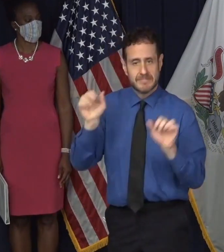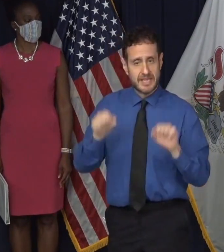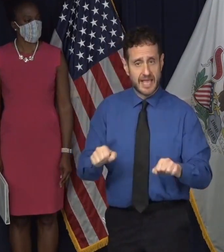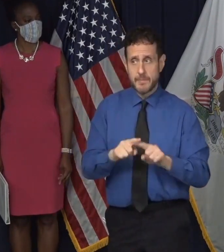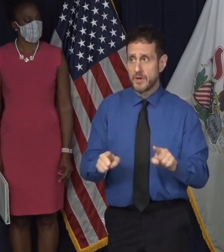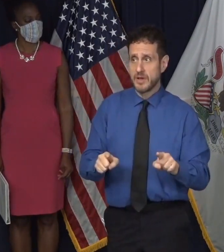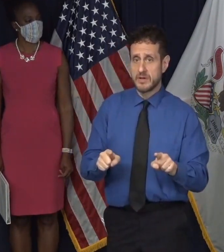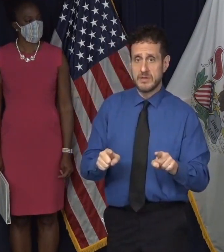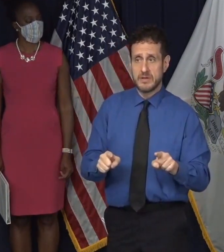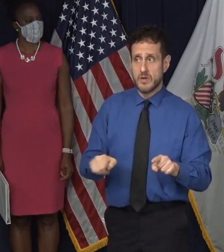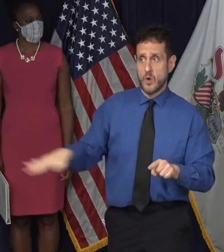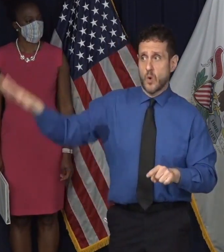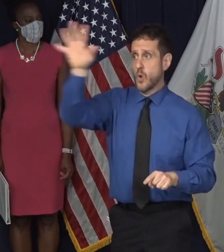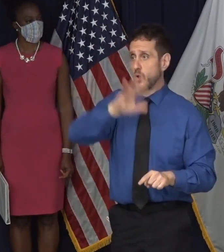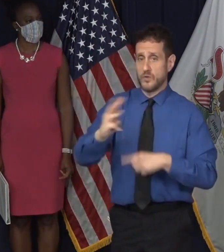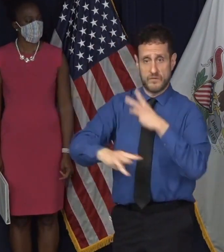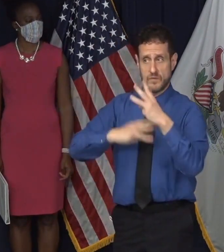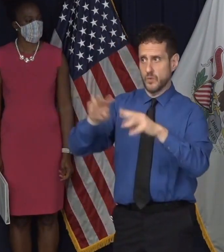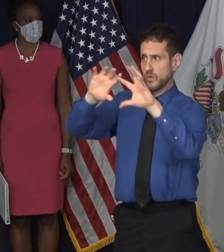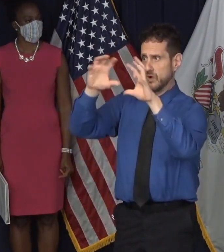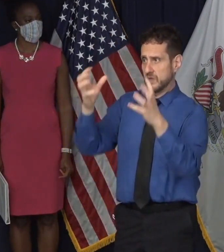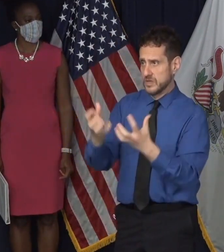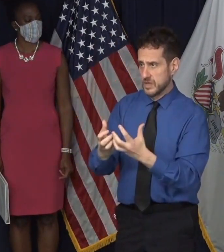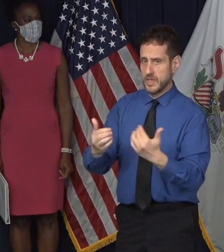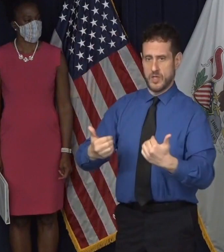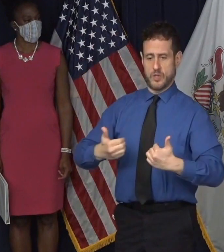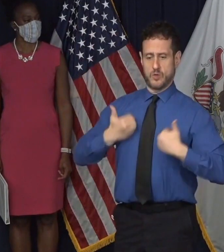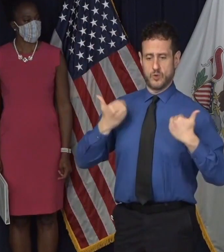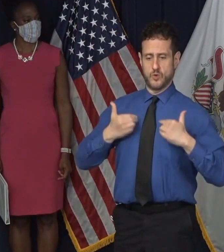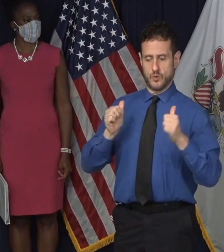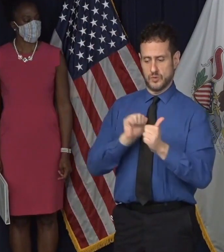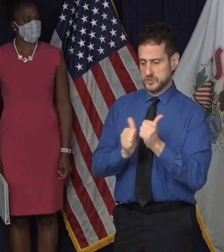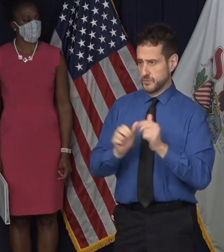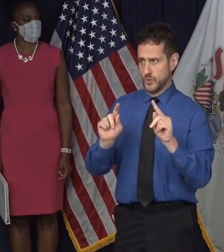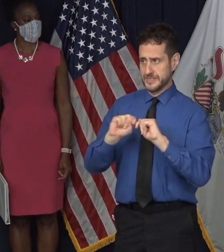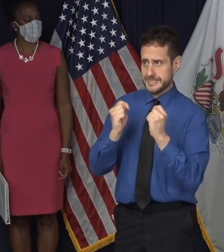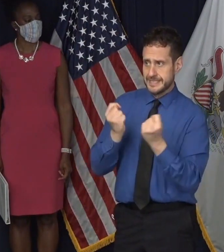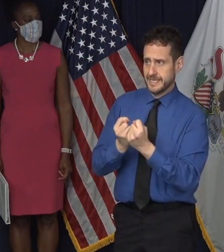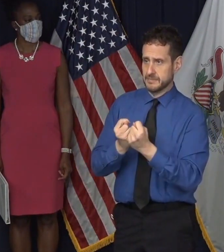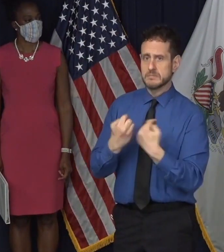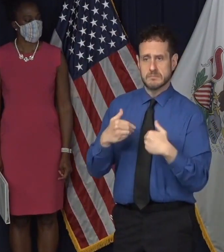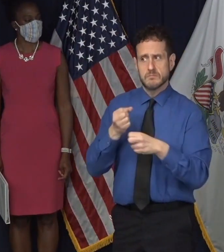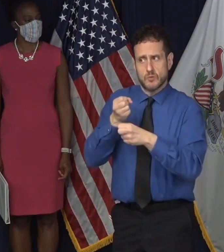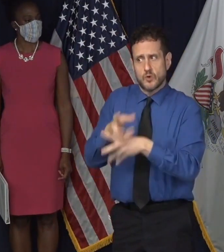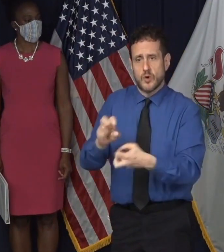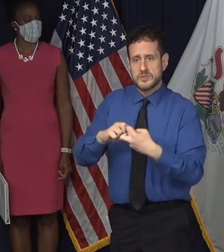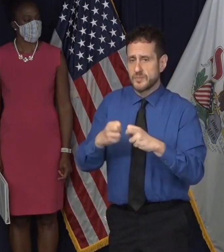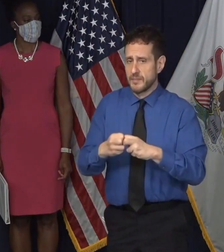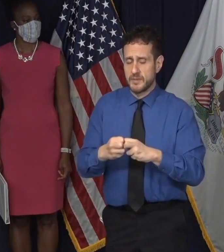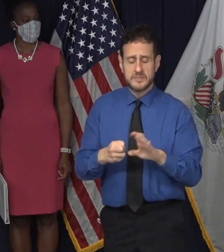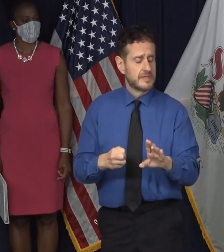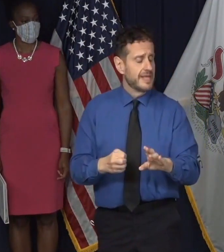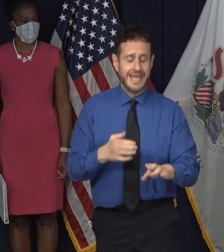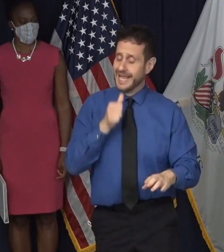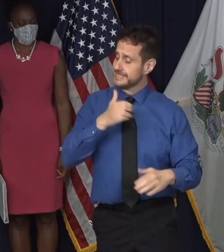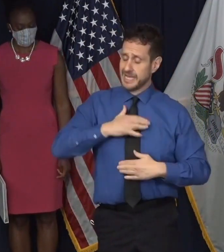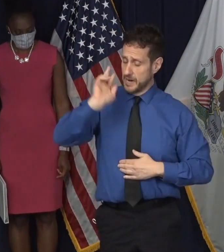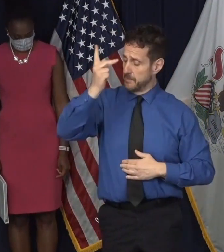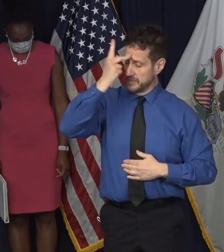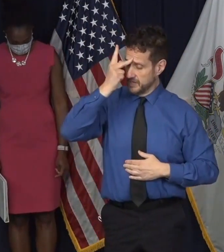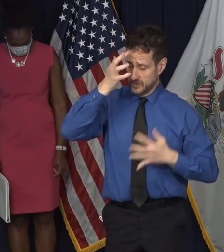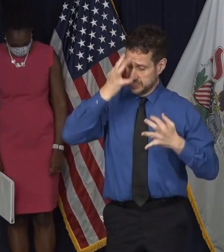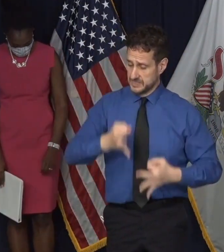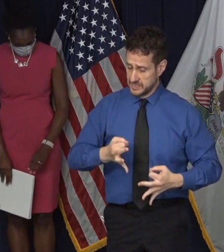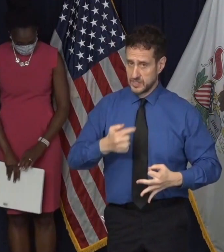youth sports have proven to be very problematic. And that I think is why, and I'm not making a political judgment about that. I'm just